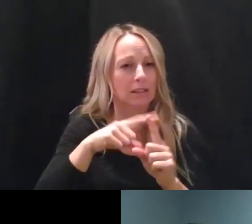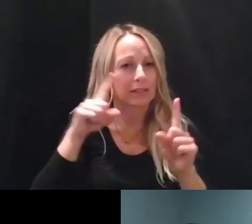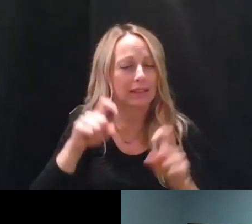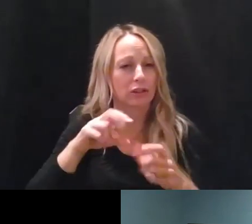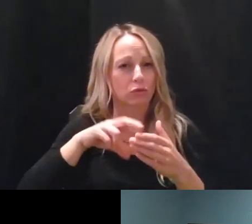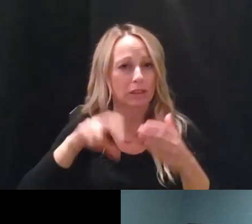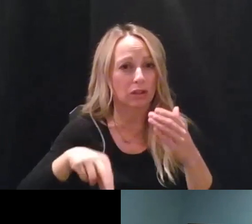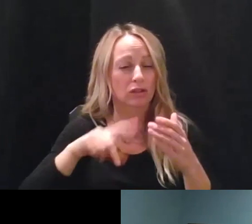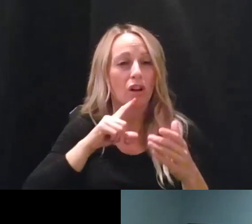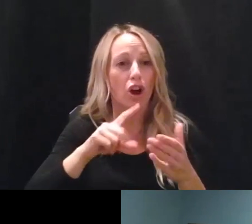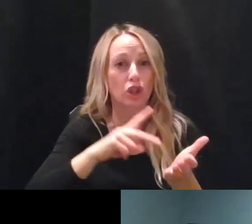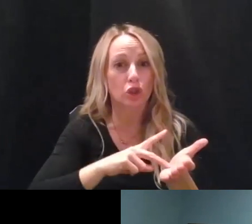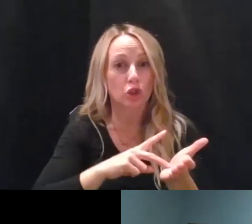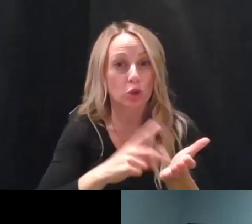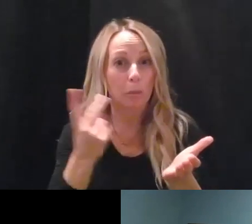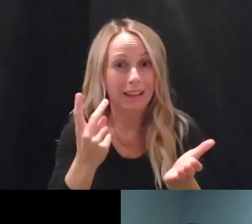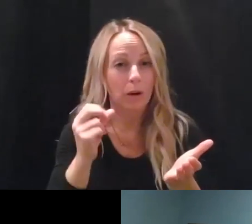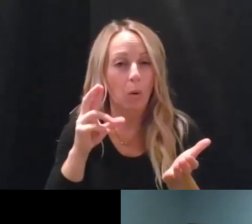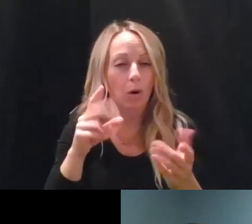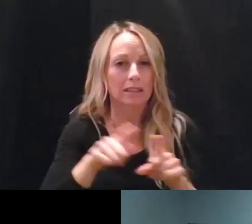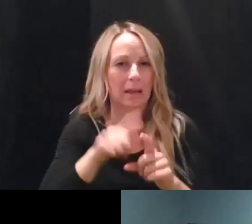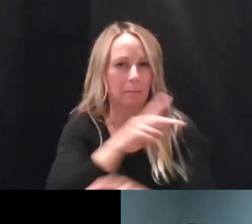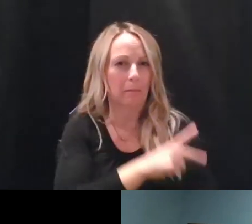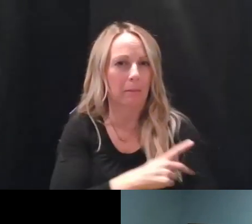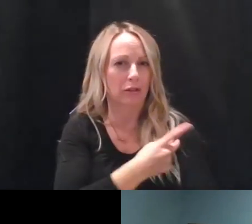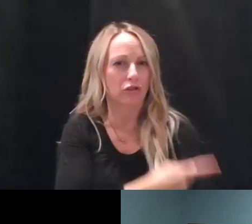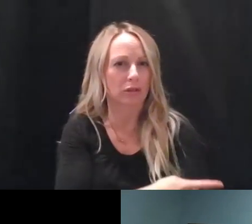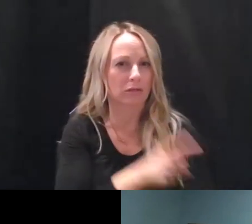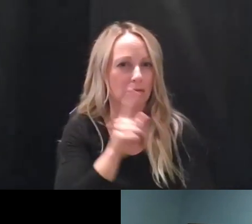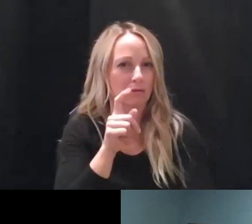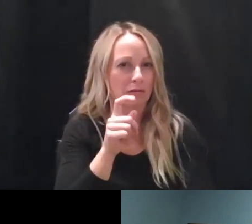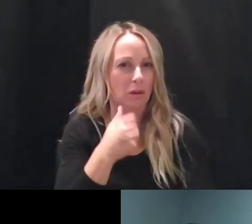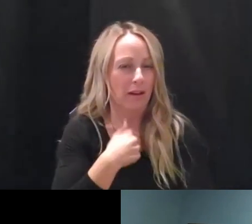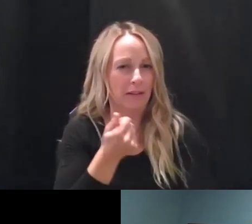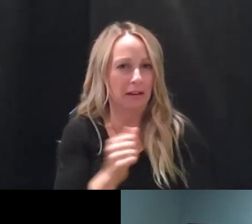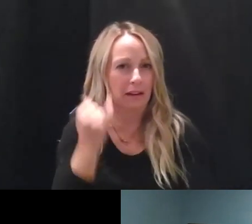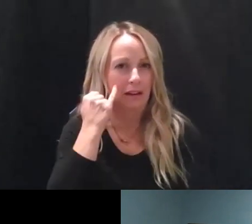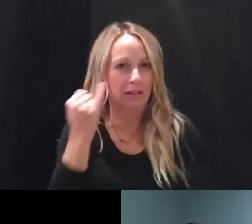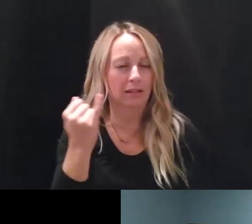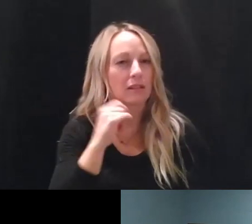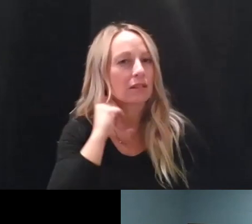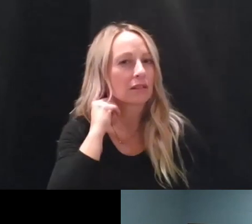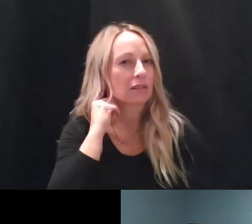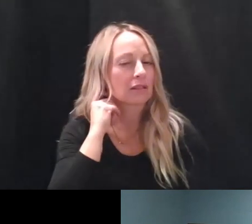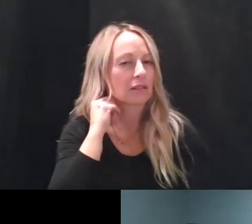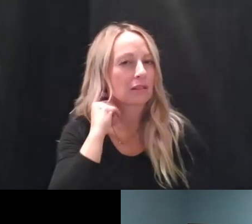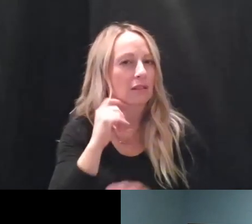perhaps you can also speak to the amount of time someone could potentially test positive regarding